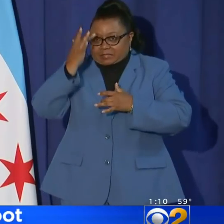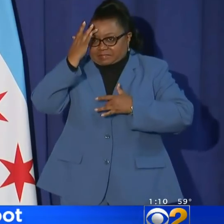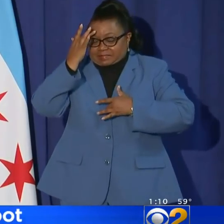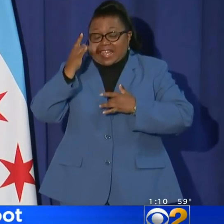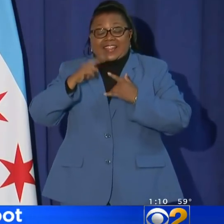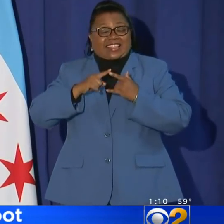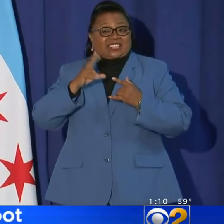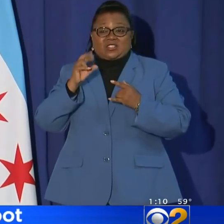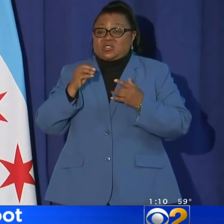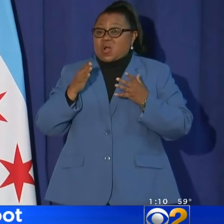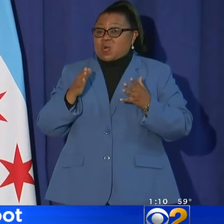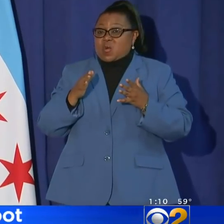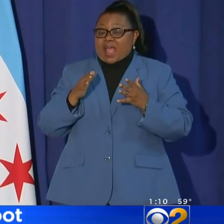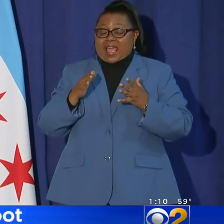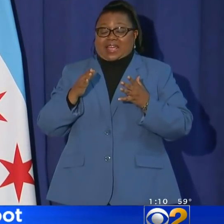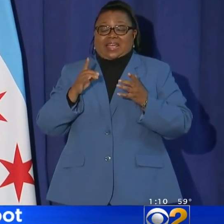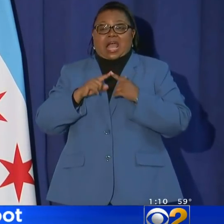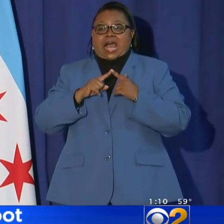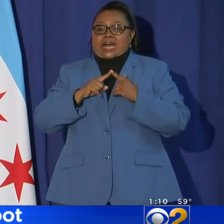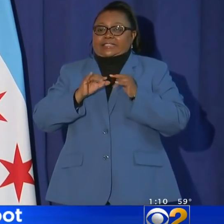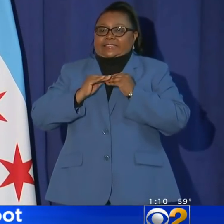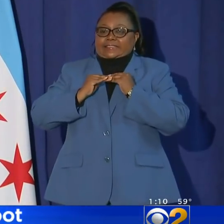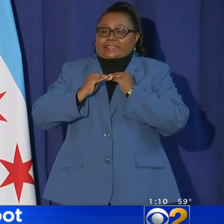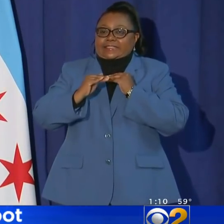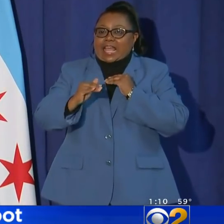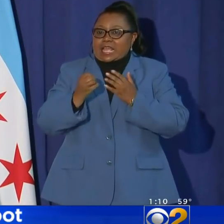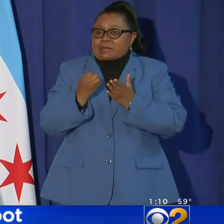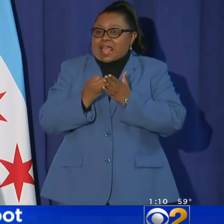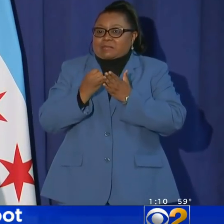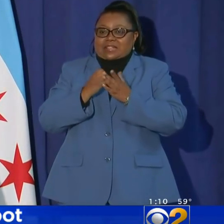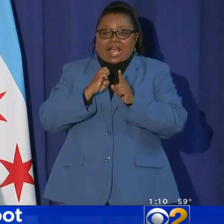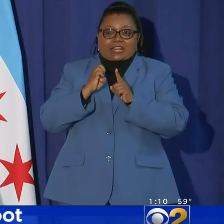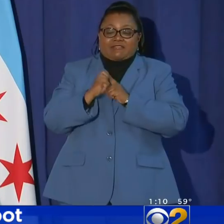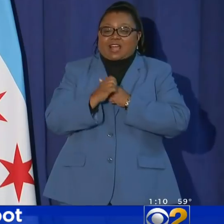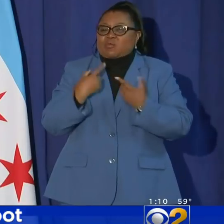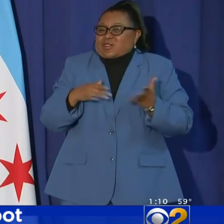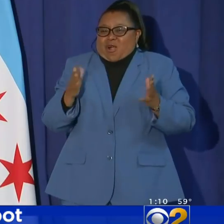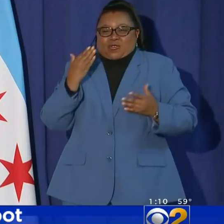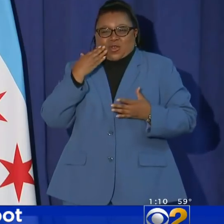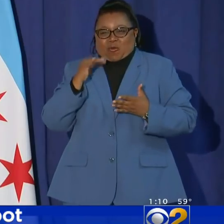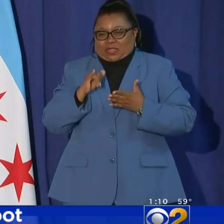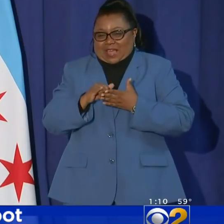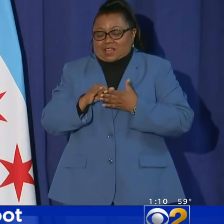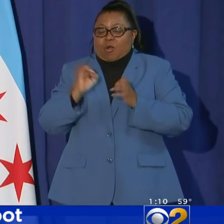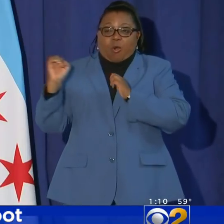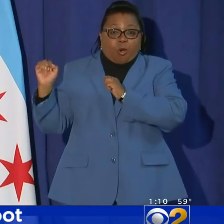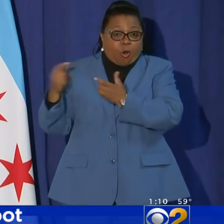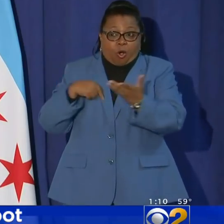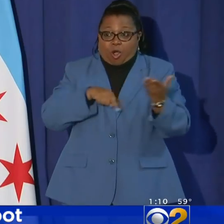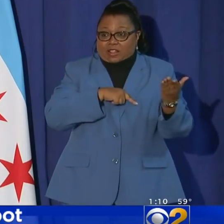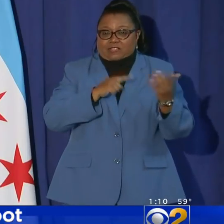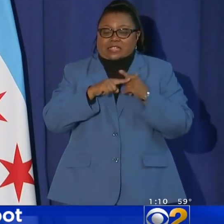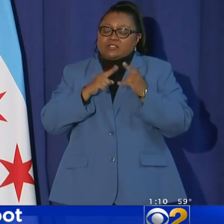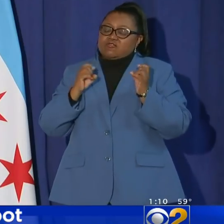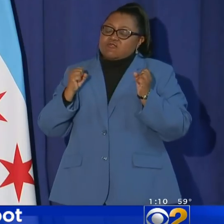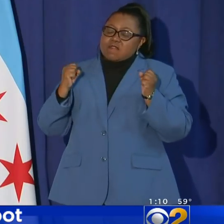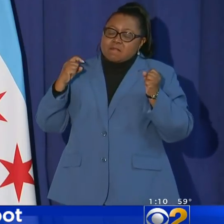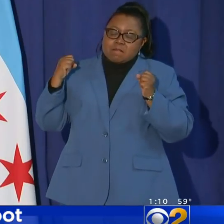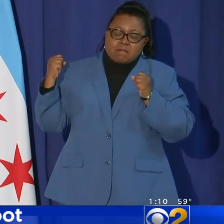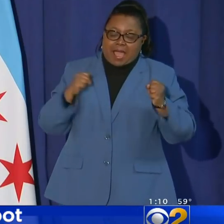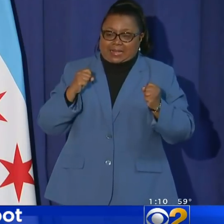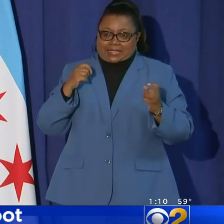This is in no way shape or form a sustainable economic environment. We all know that all of us have been dramatically